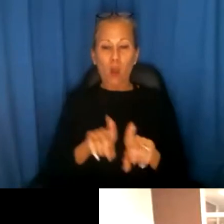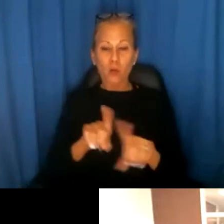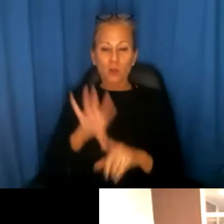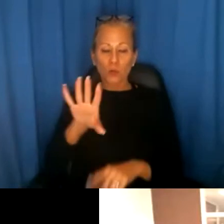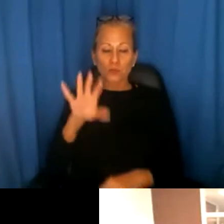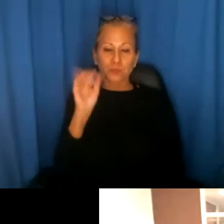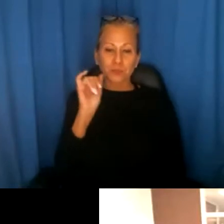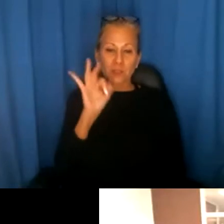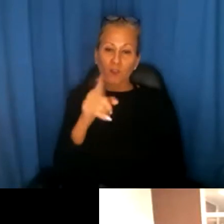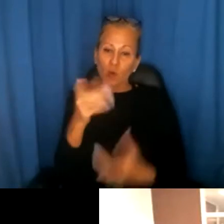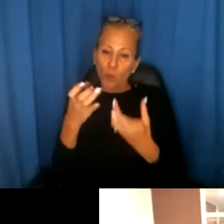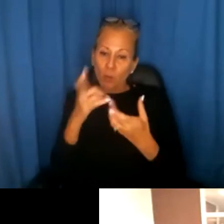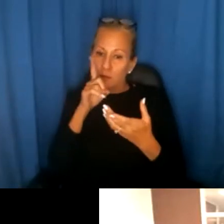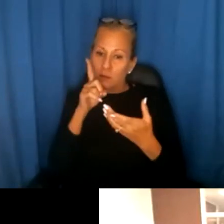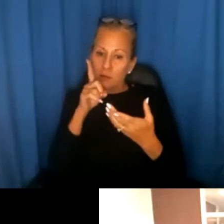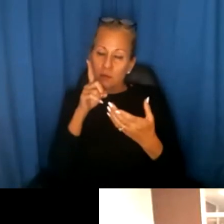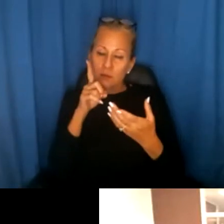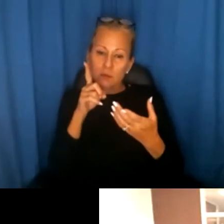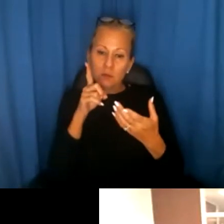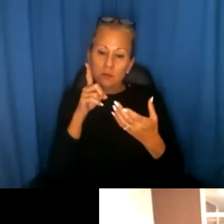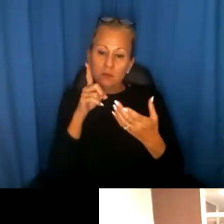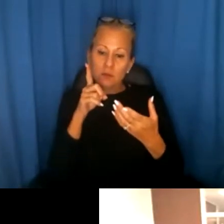you want to look into this issue,